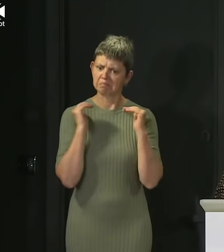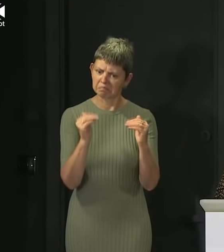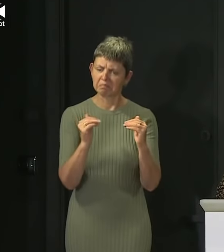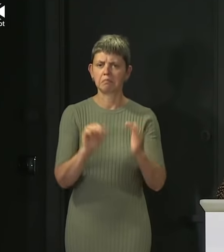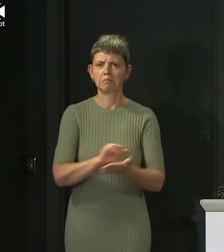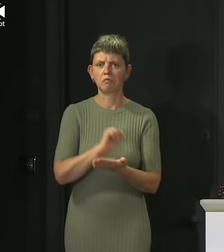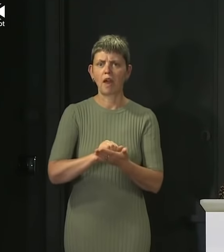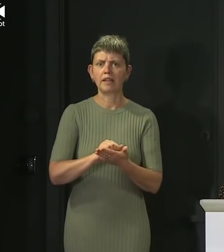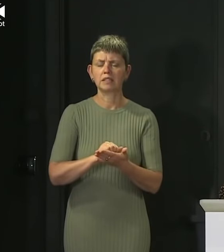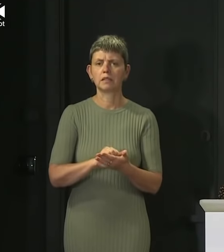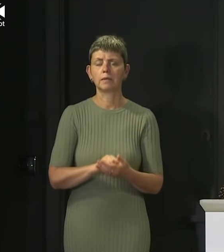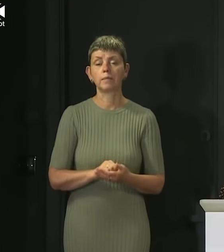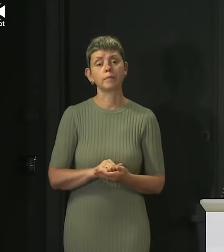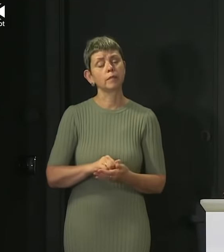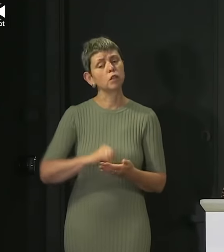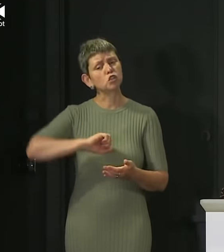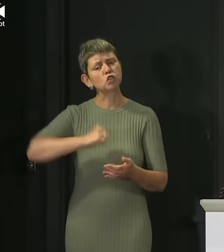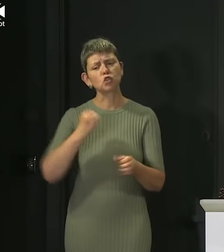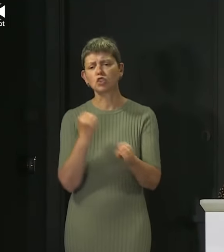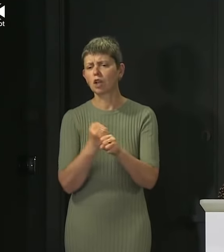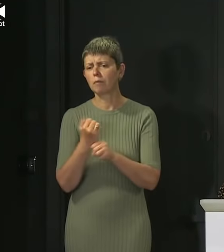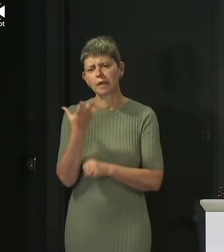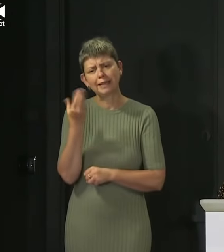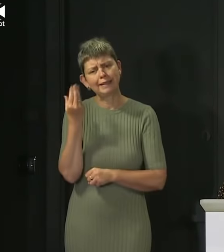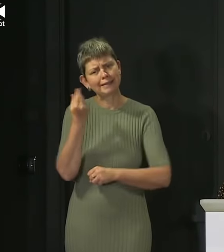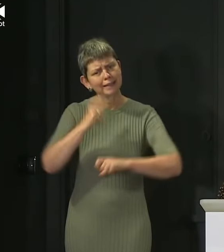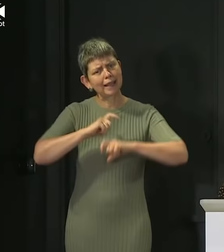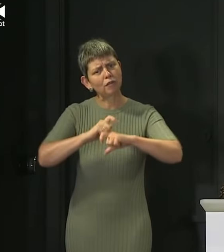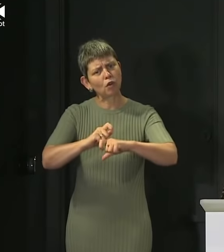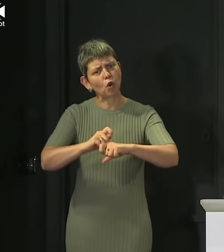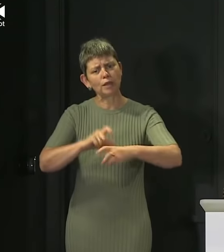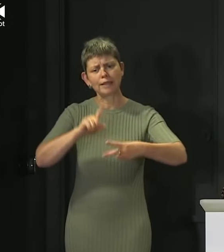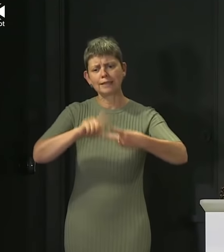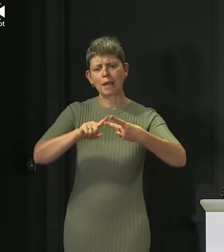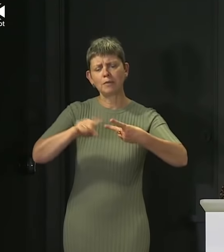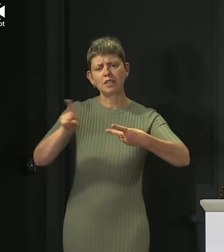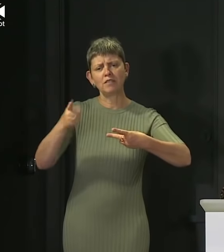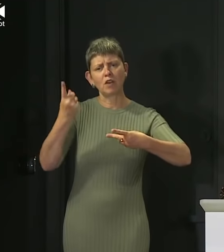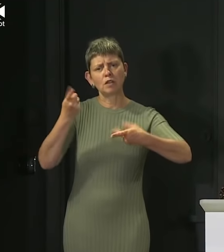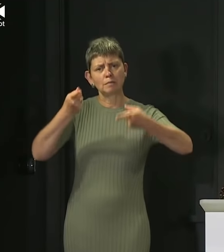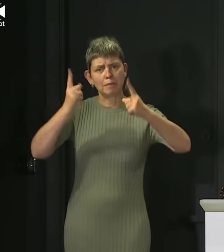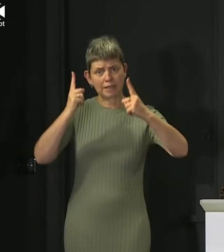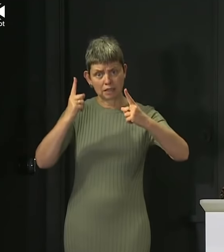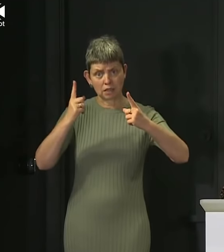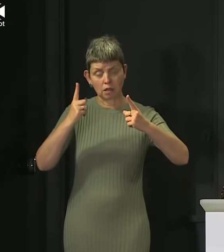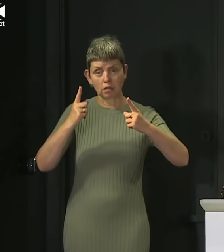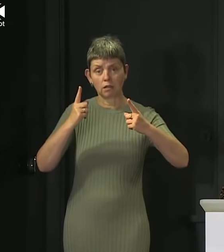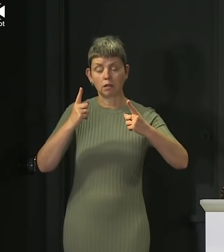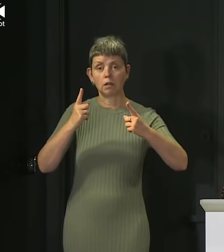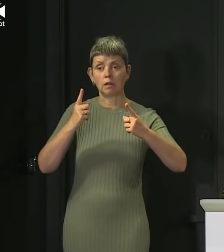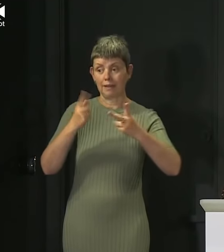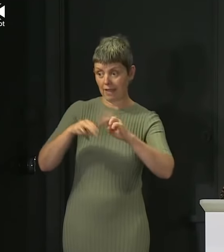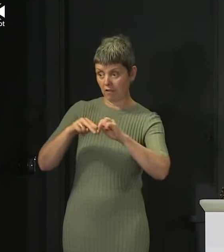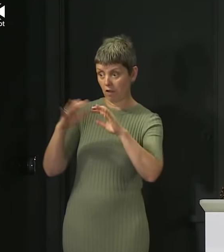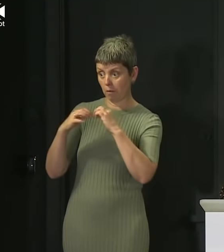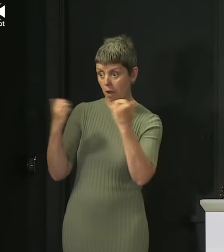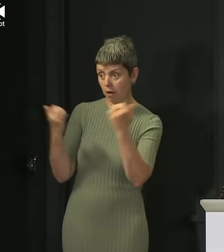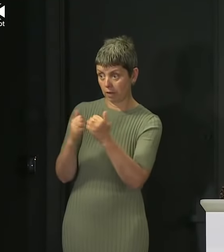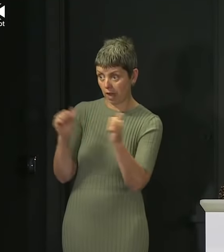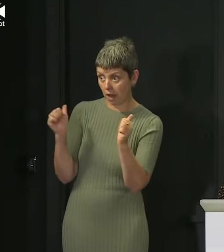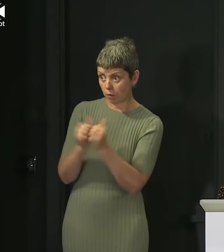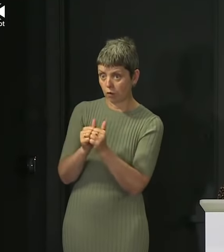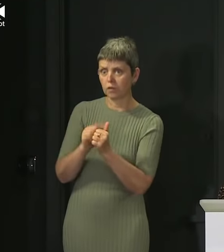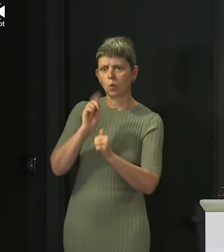of, the government will continue to listen. The Deputy First Minister will, subject to the approval of Parliament, make a statement to Parliament about this